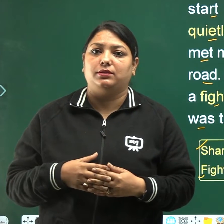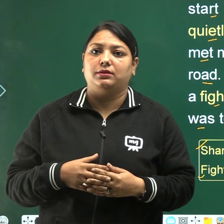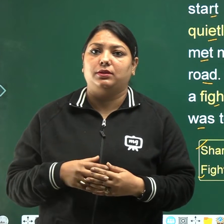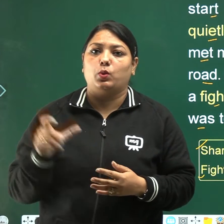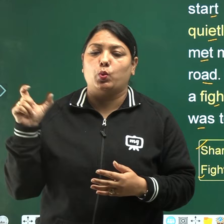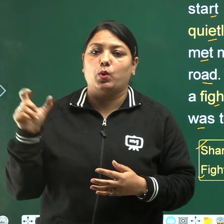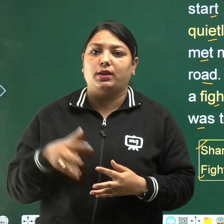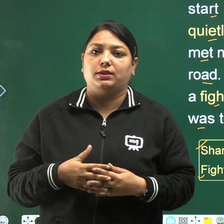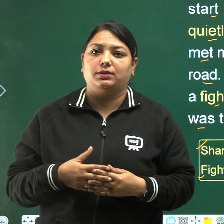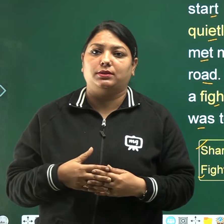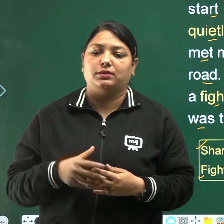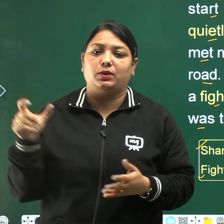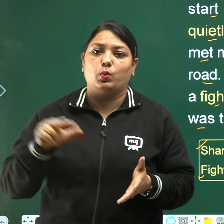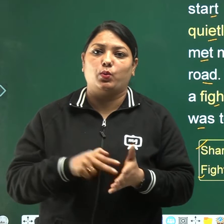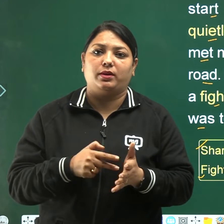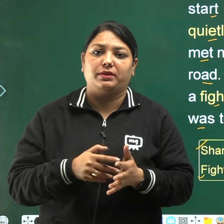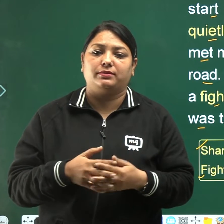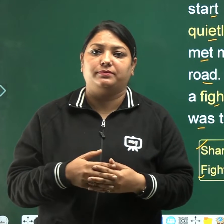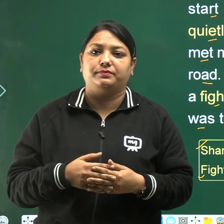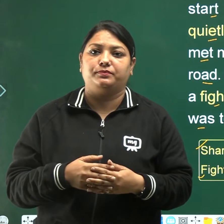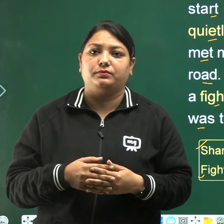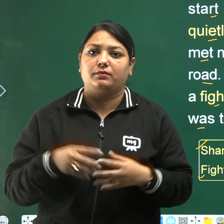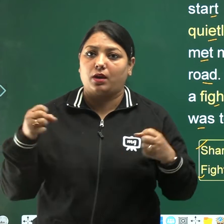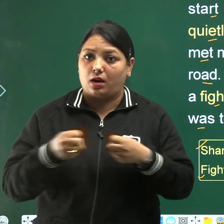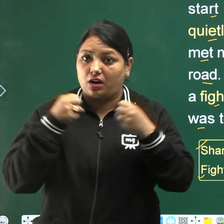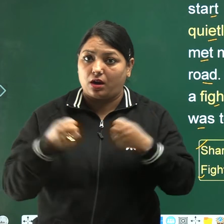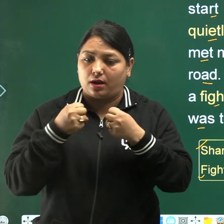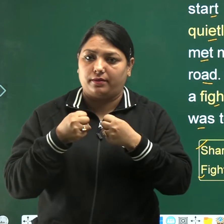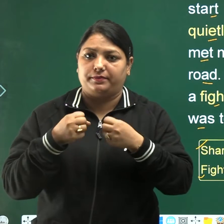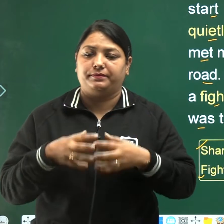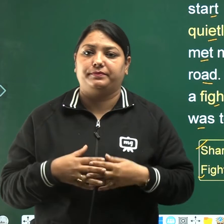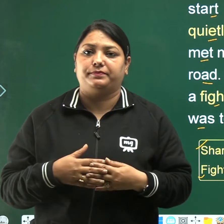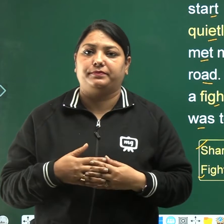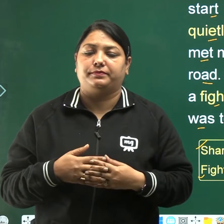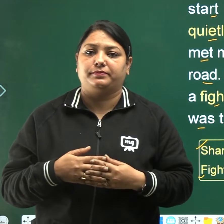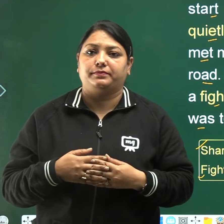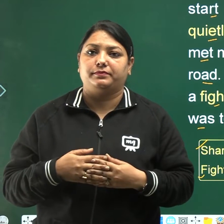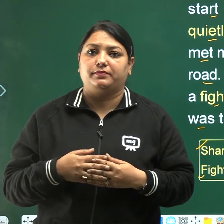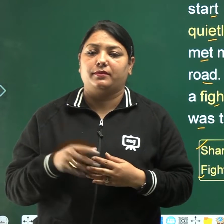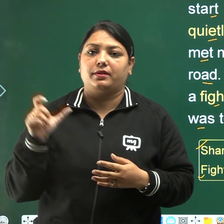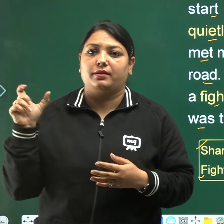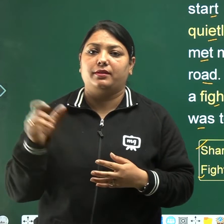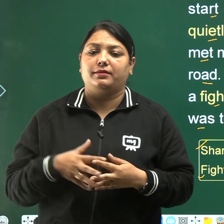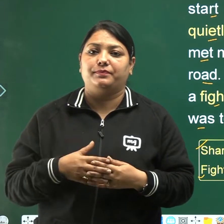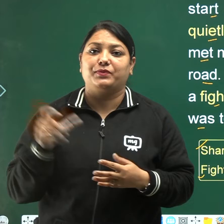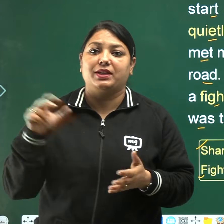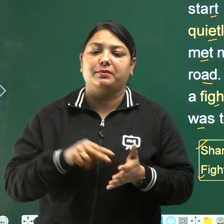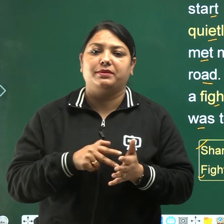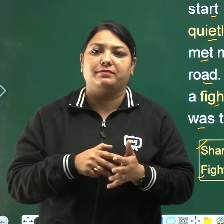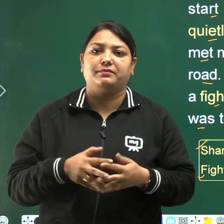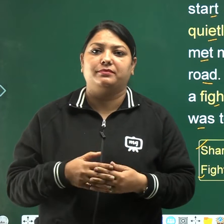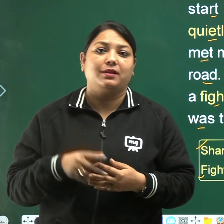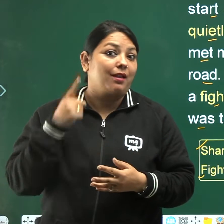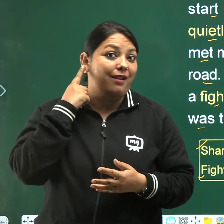fight, fight means jhagada, ear, ear means